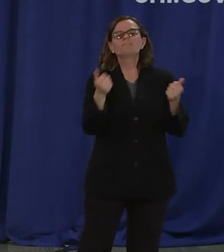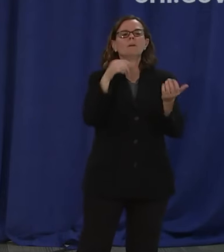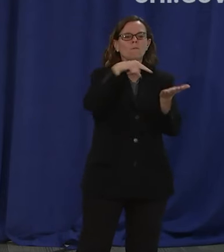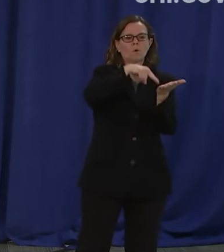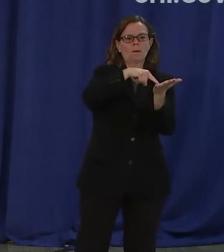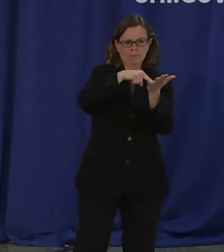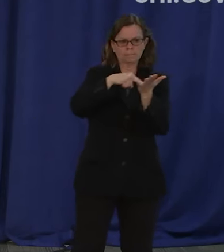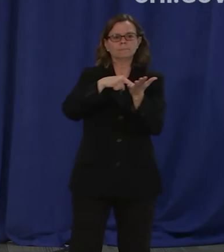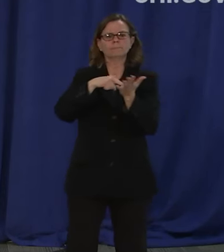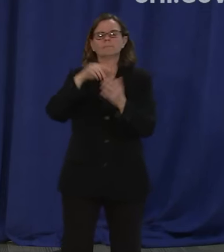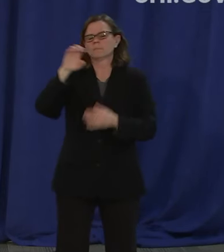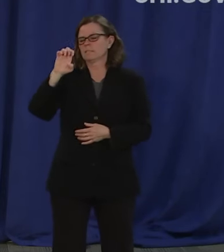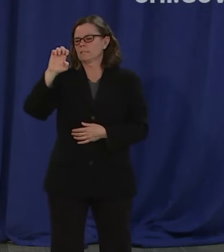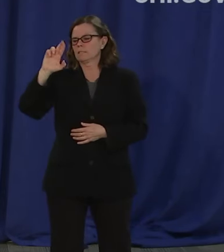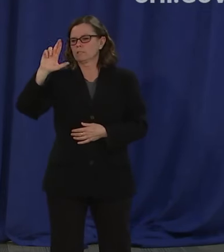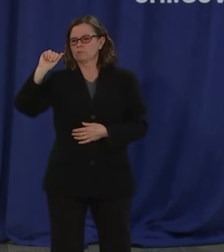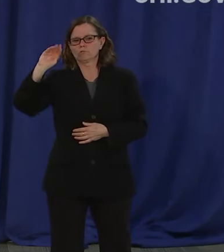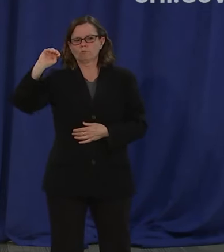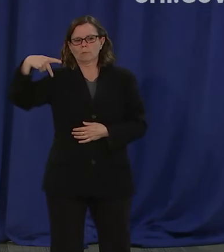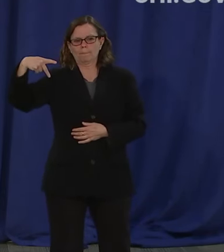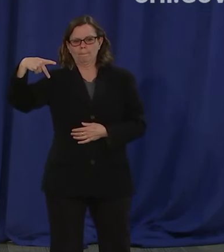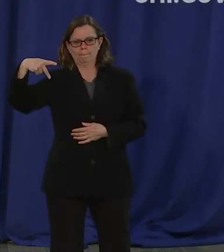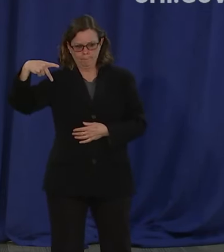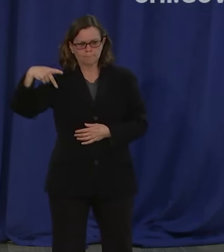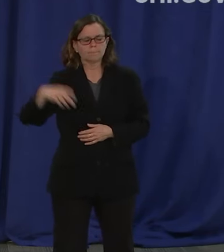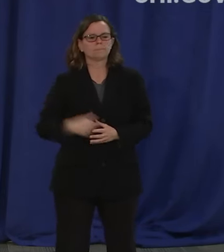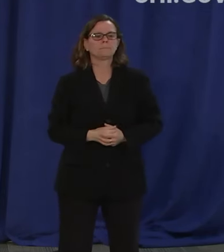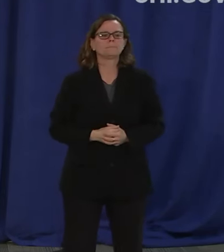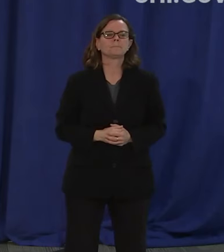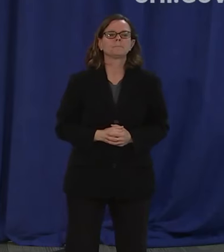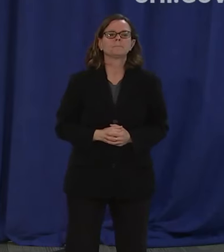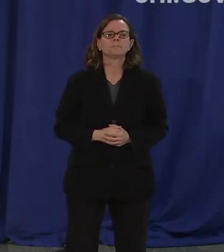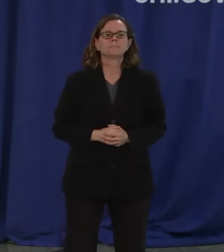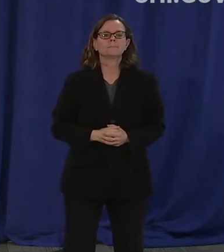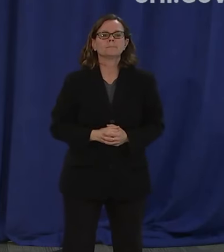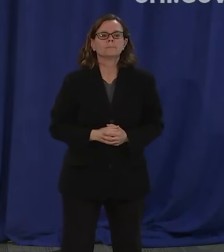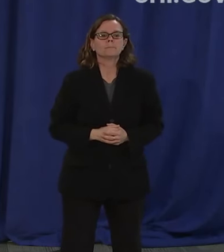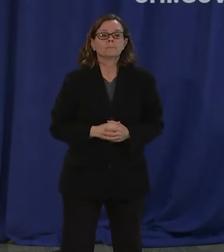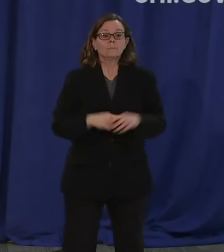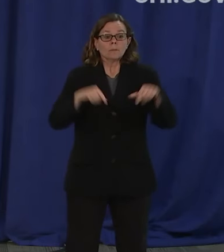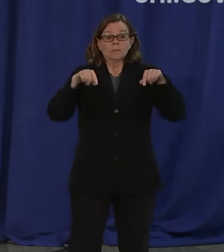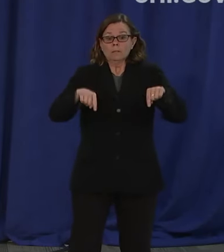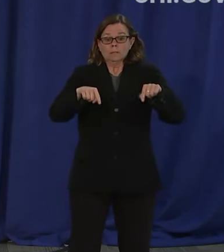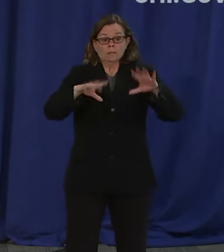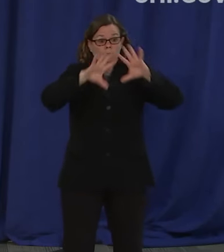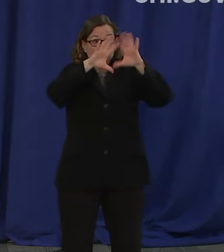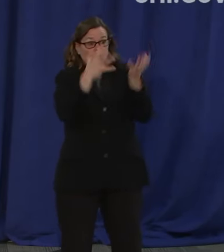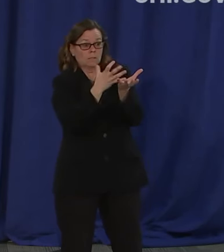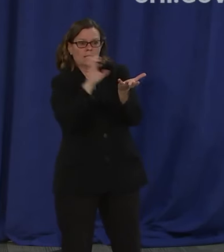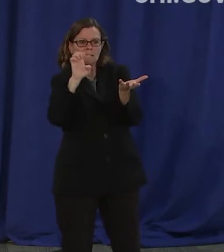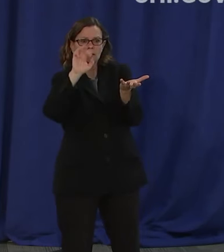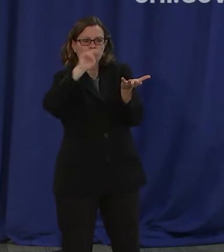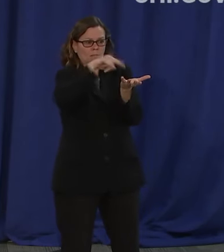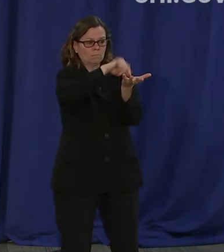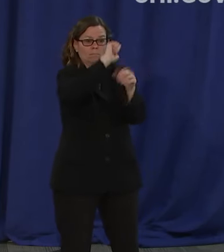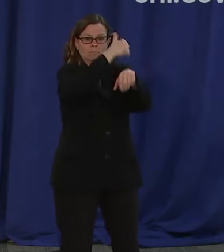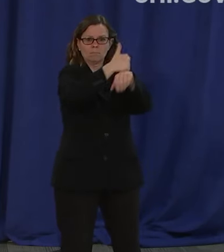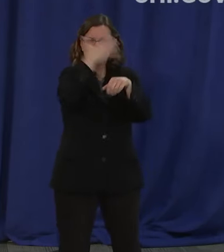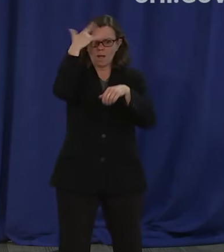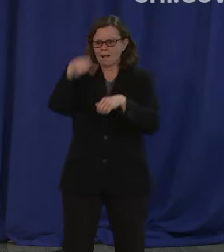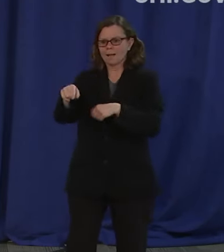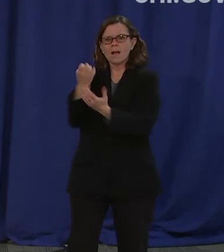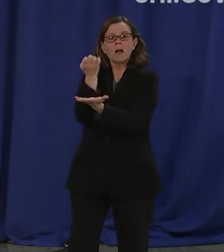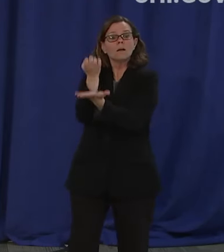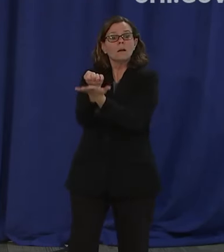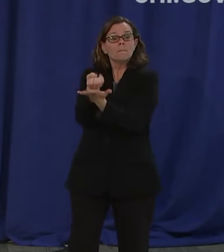aware, the impact of this crisis has shaken the entire economic life of our city, particularly our low-income families. As a result,